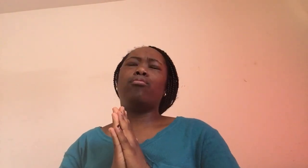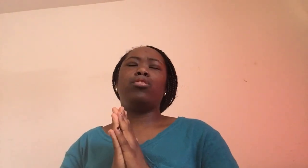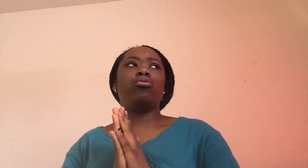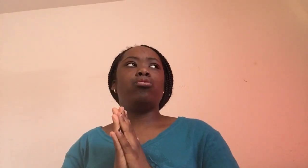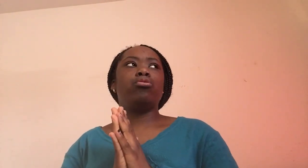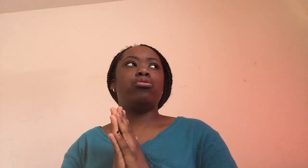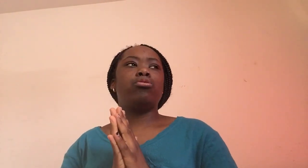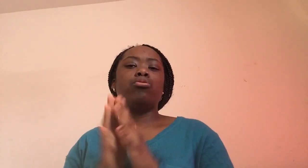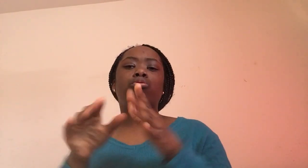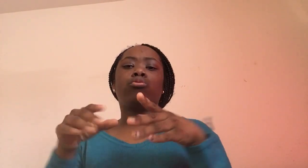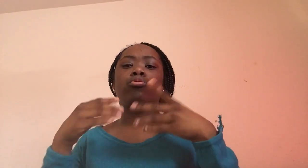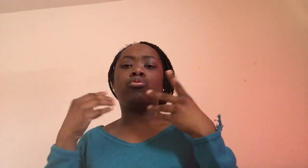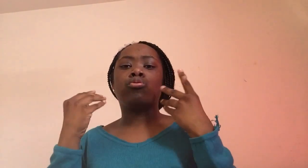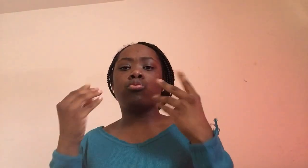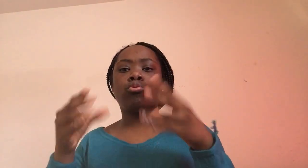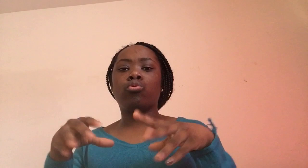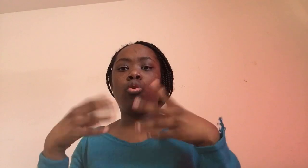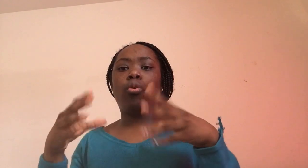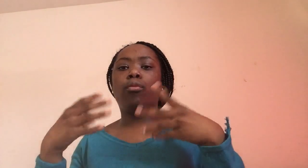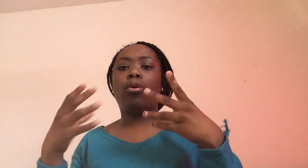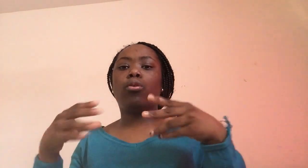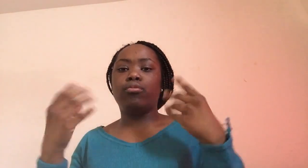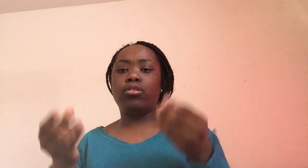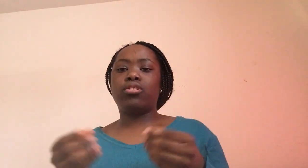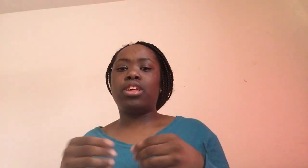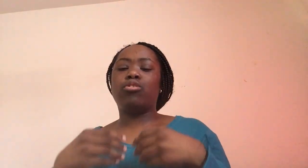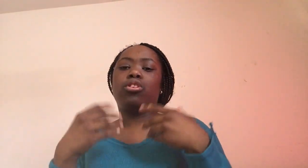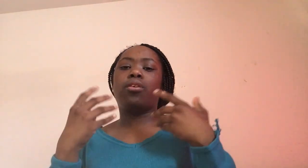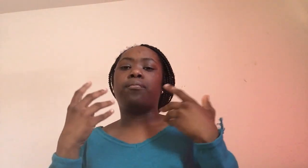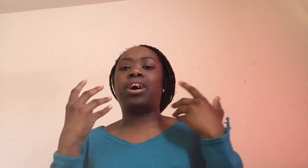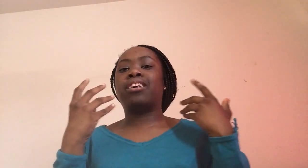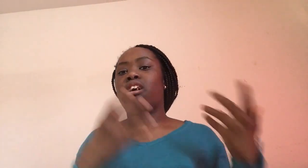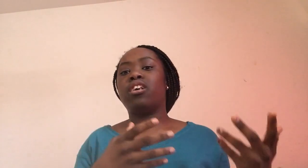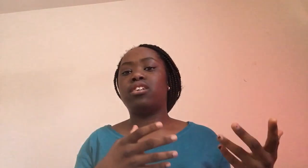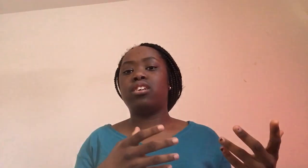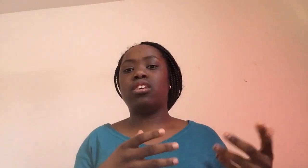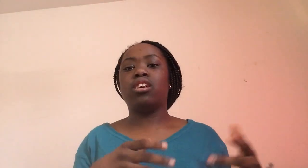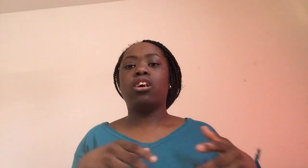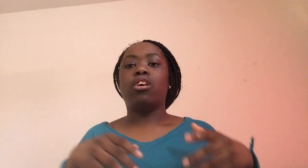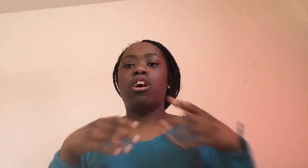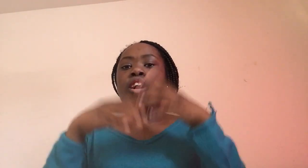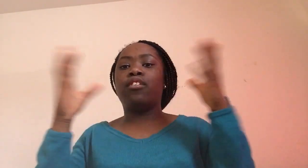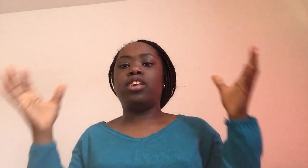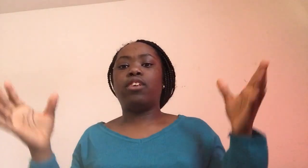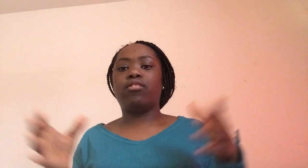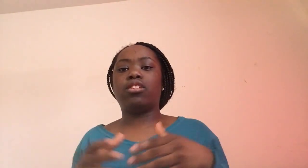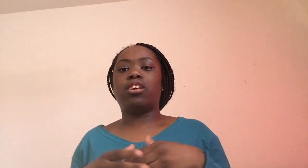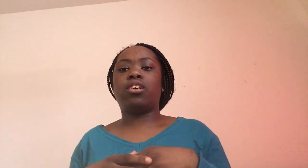views to grow more views into my carton. All that fun stuff.